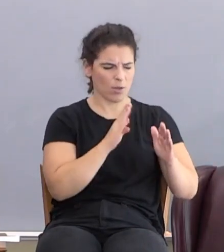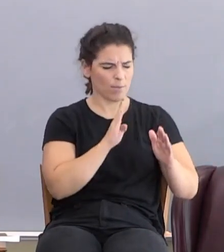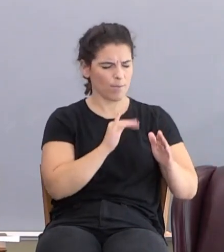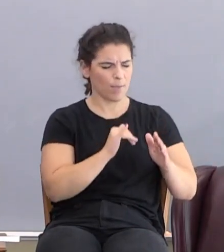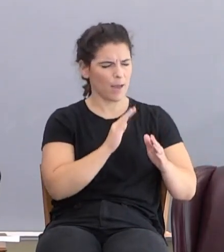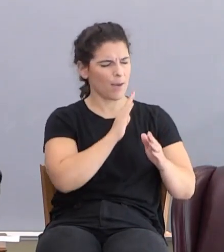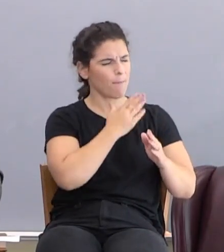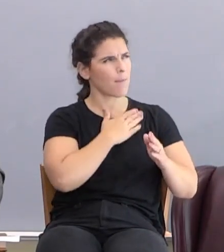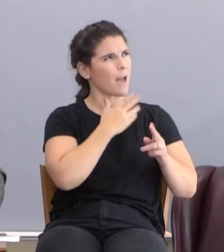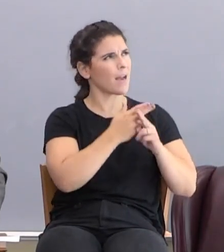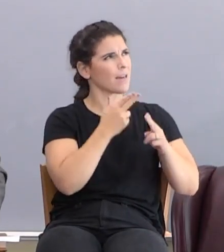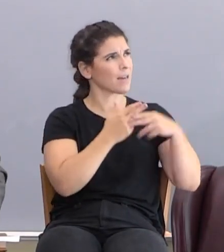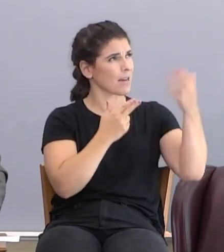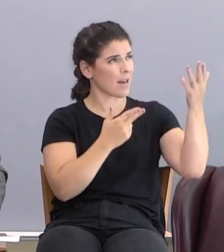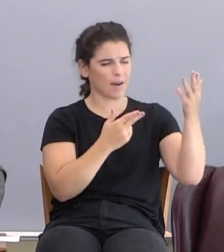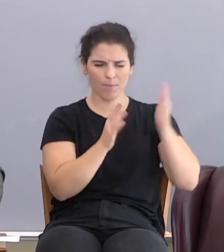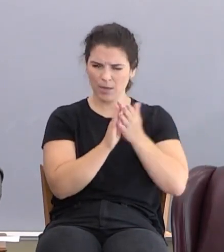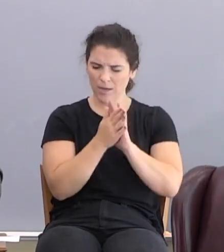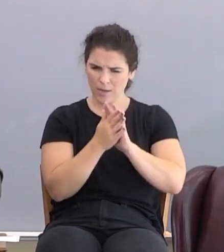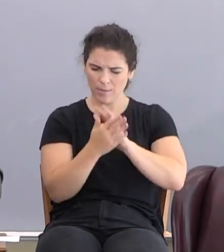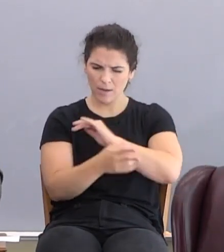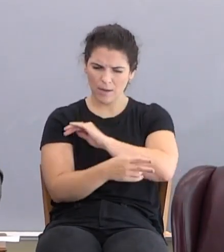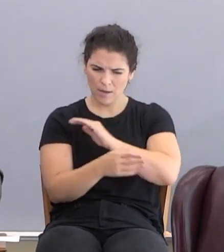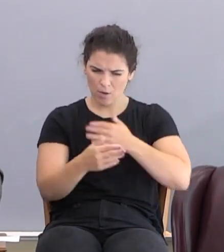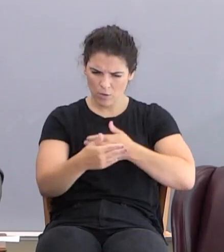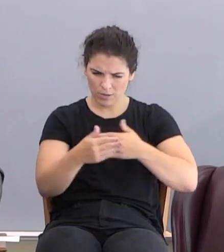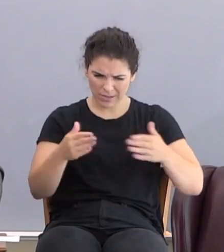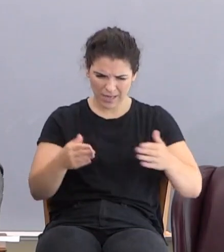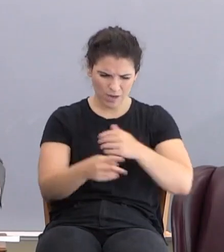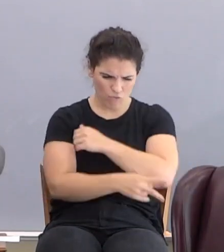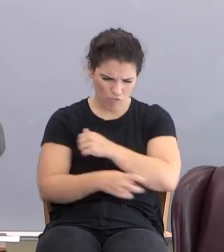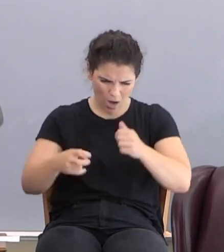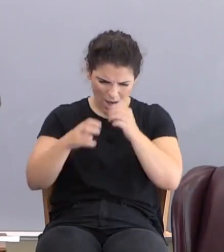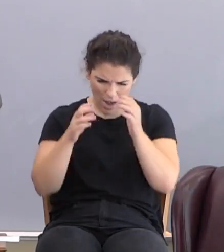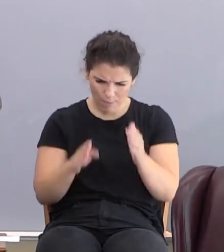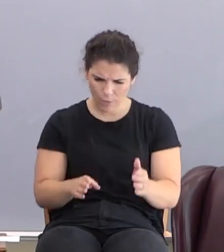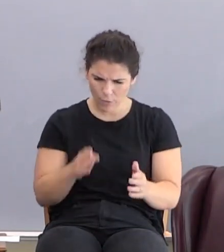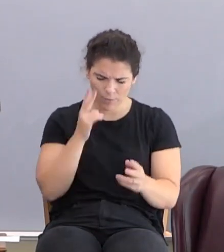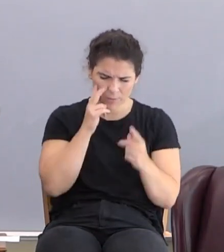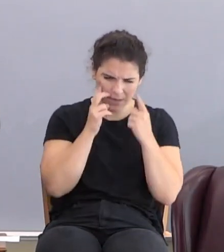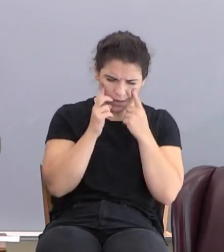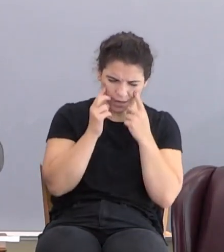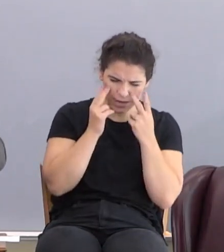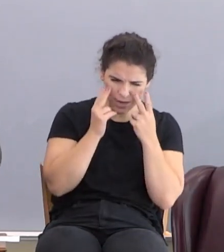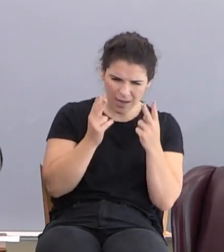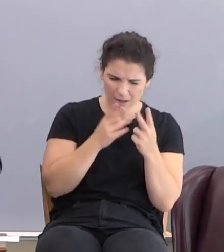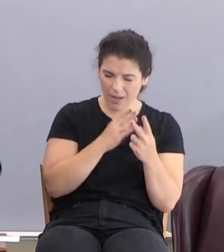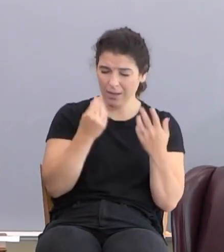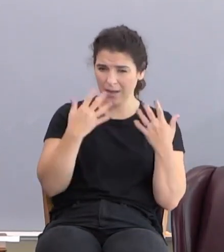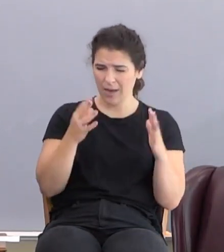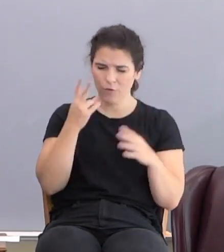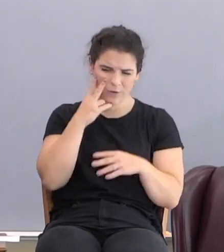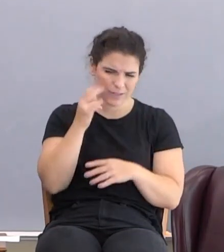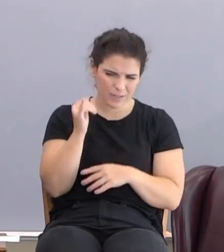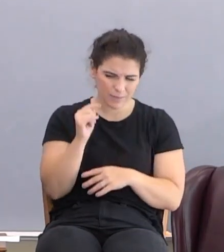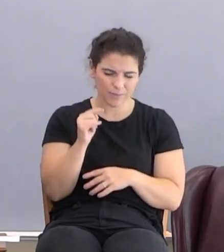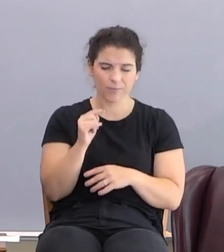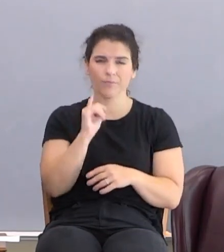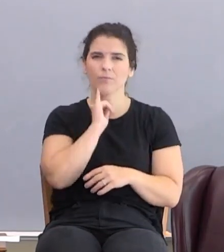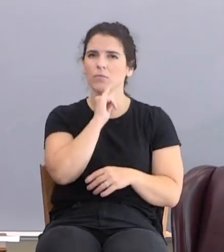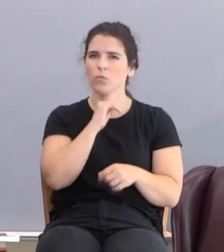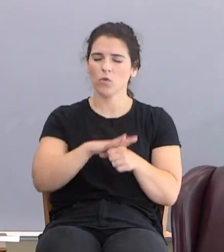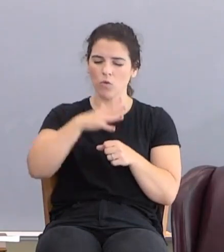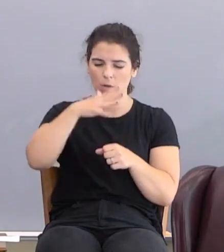name, become a den of robbers in your eyes? Behold, even I have seen it, saith the Lord. That's what Israel's done. They've corrupted